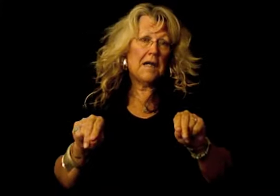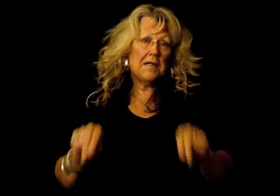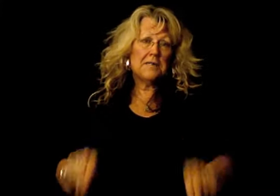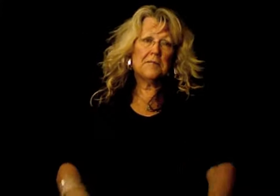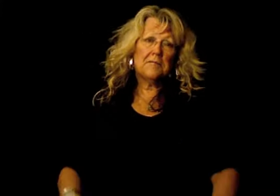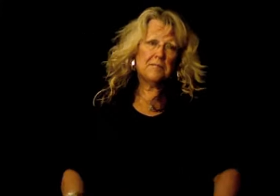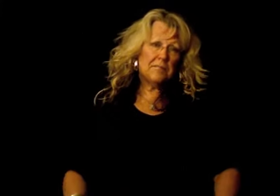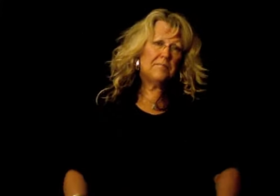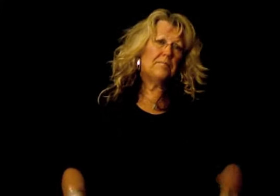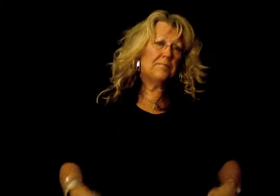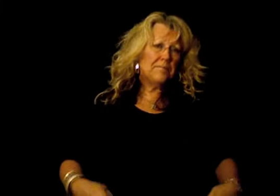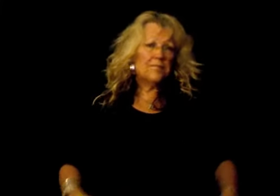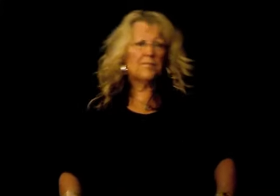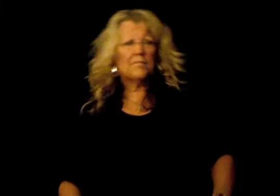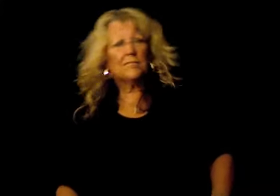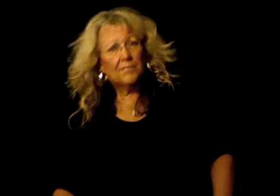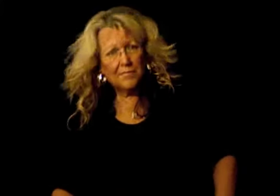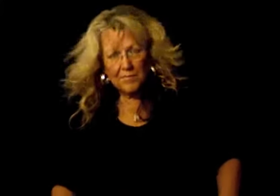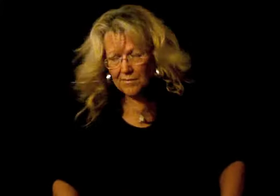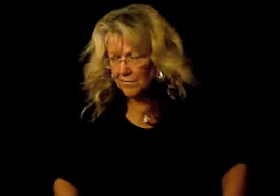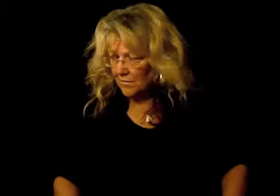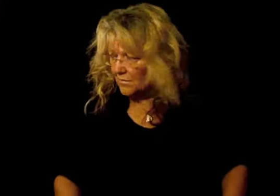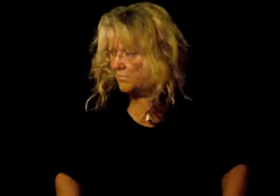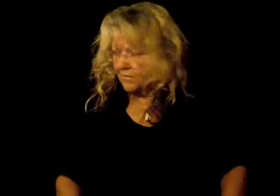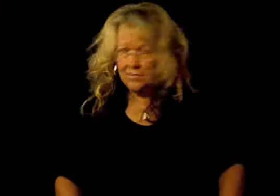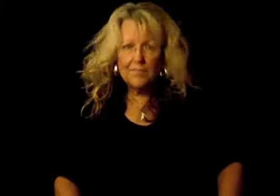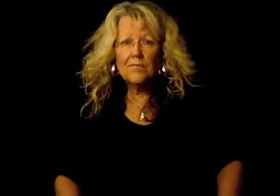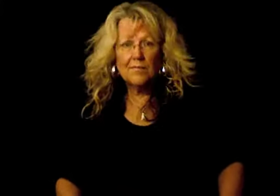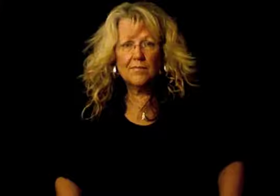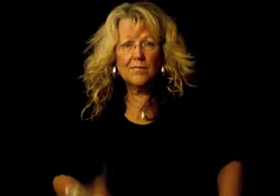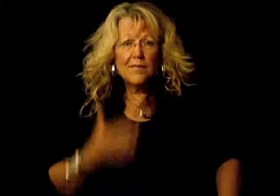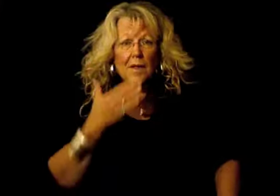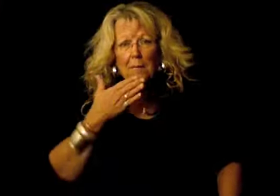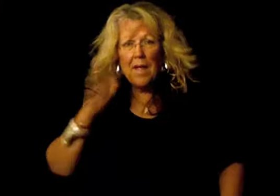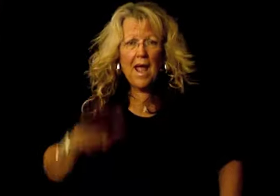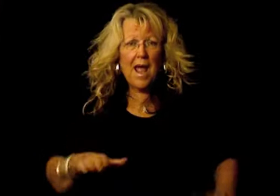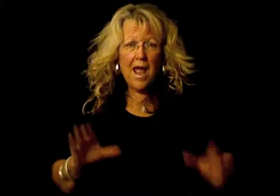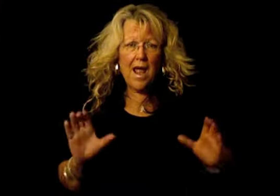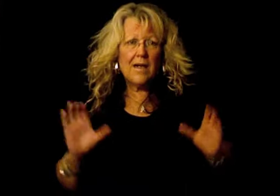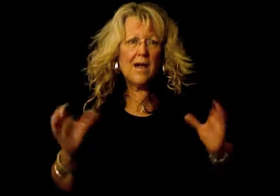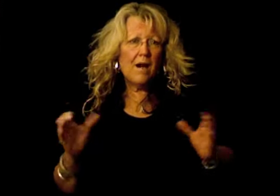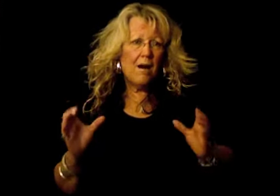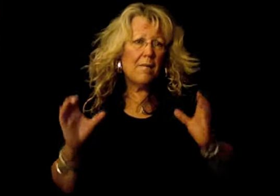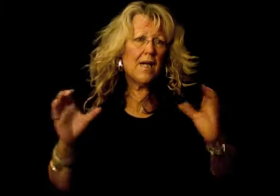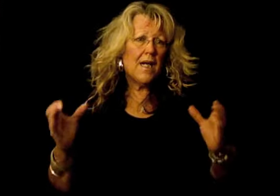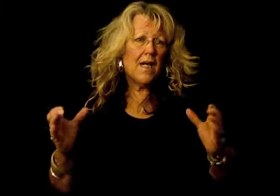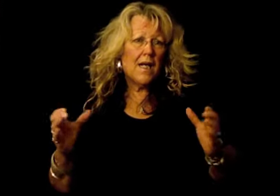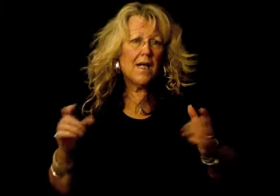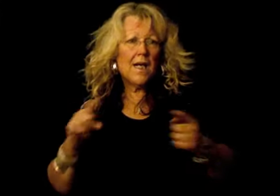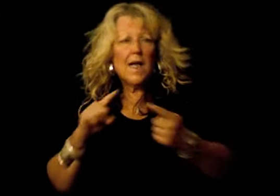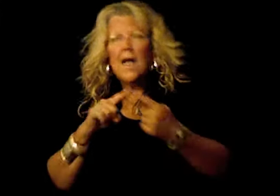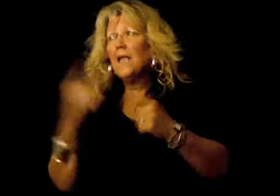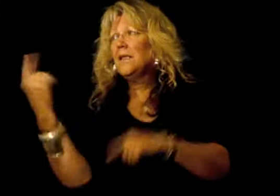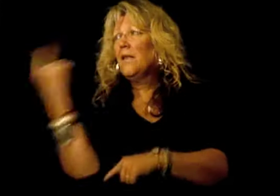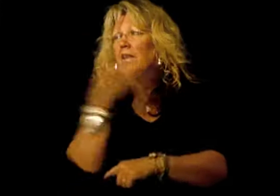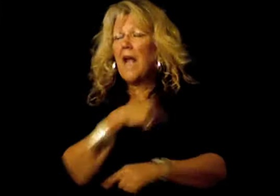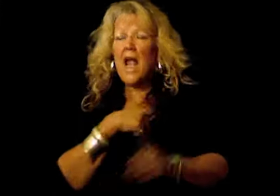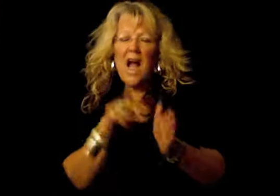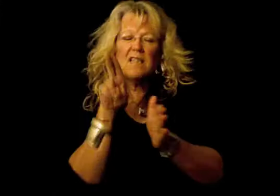company, until the day I die